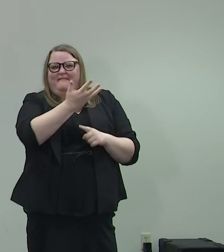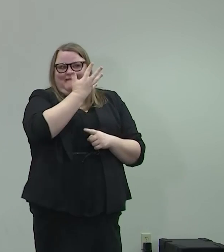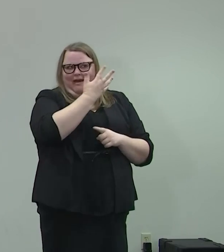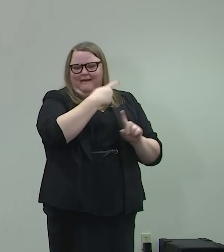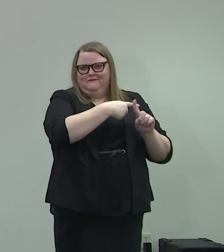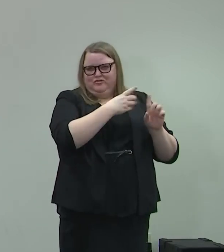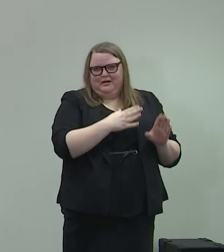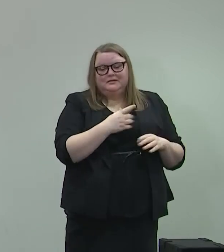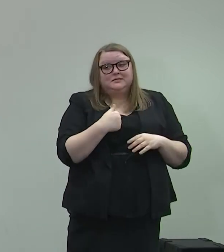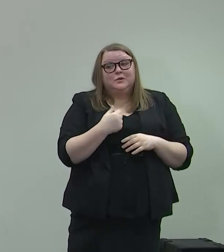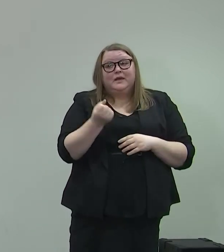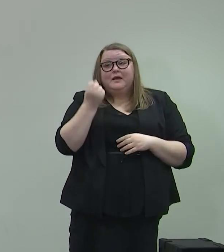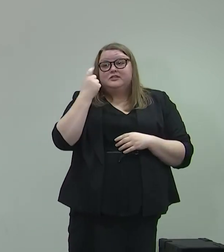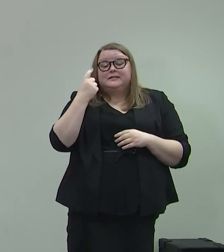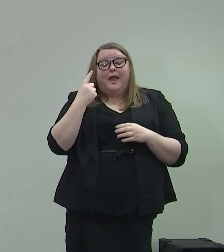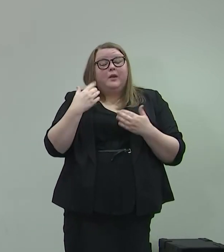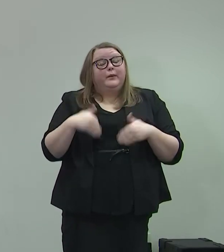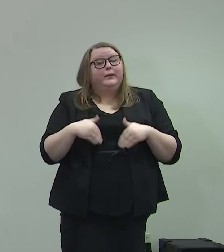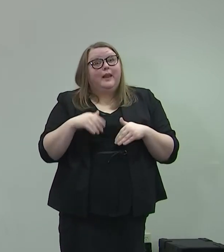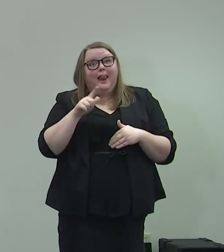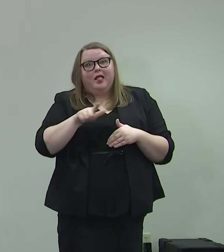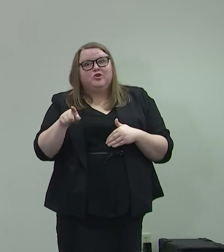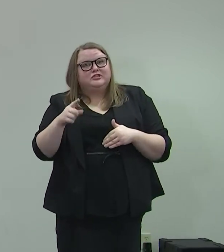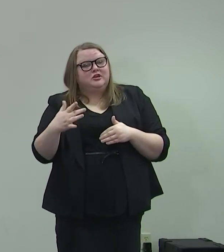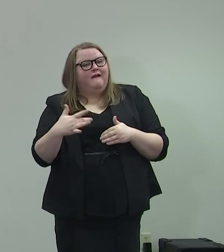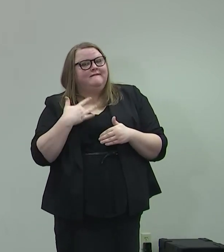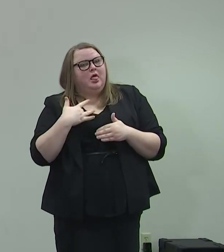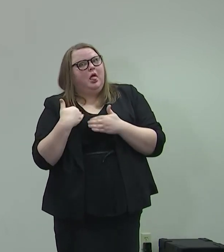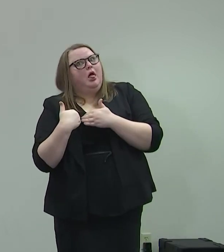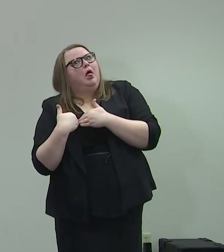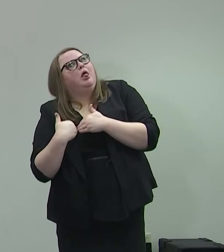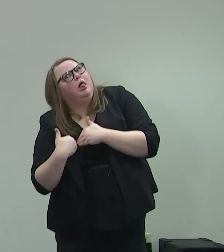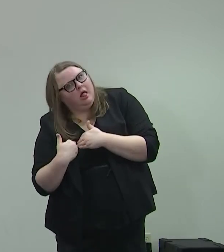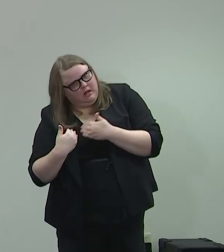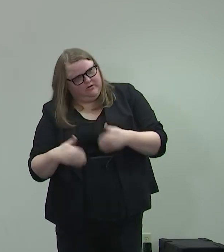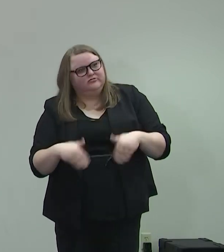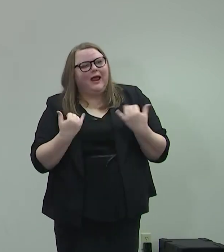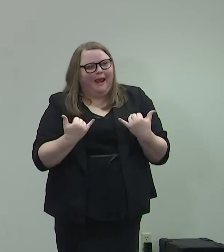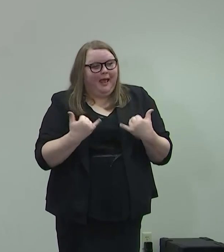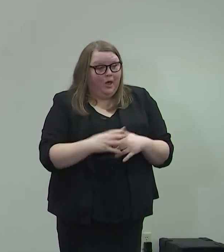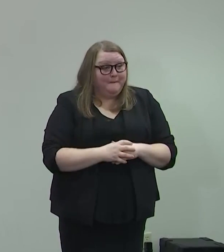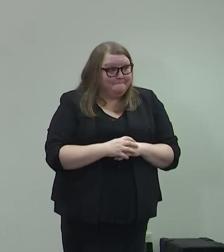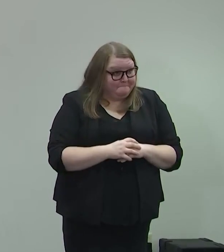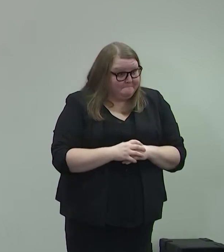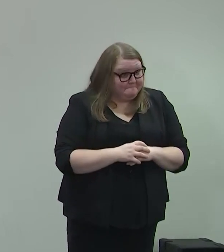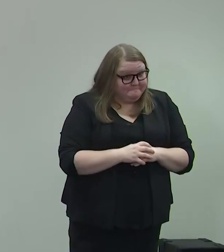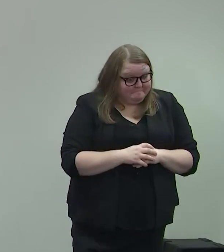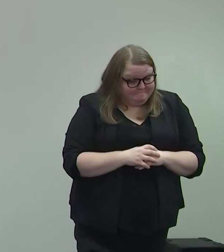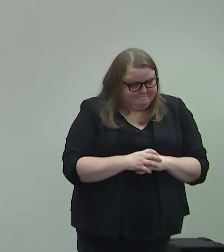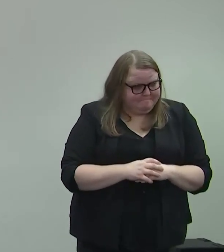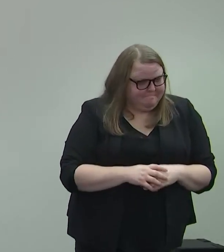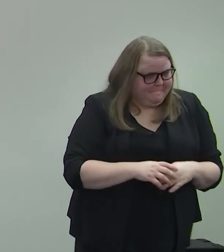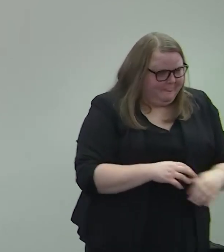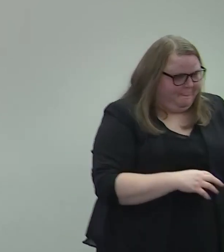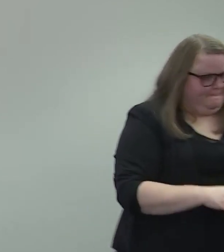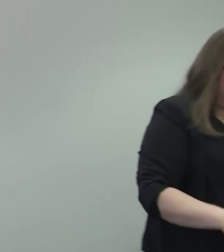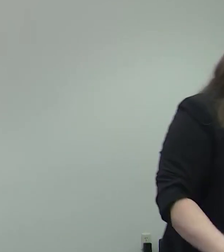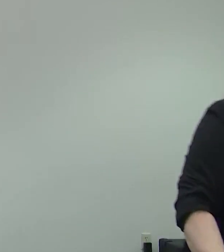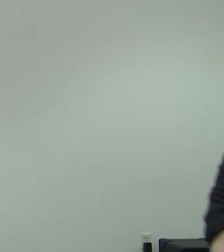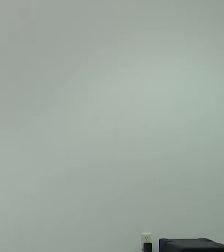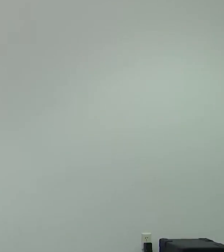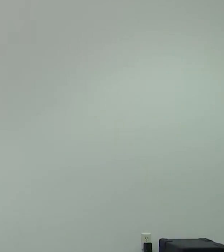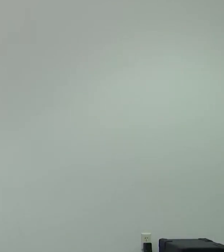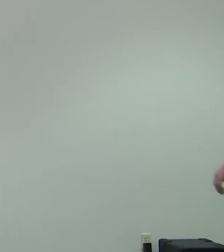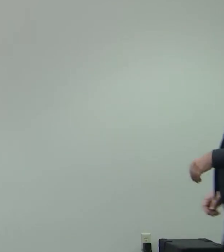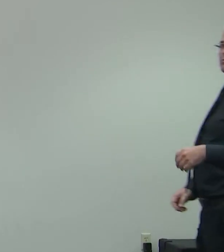it is putting an enormous strain on the property owner. Are you confident that you'll be able to do that before there are any defaults